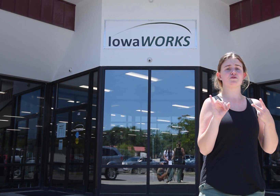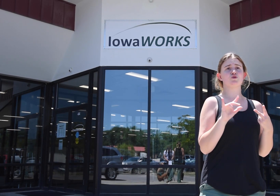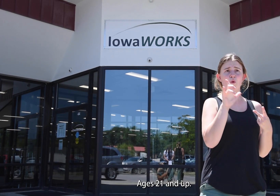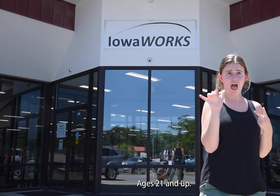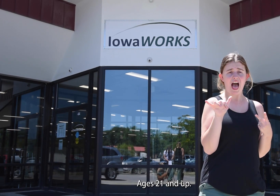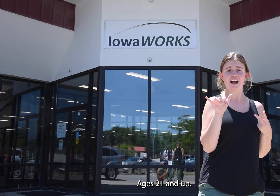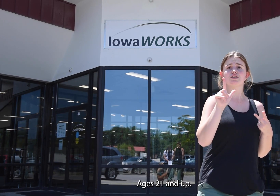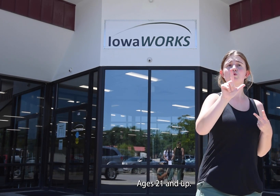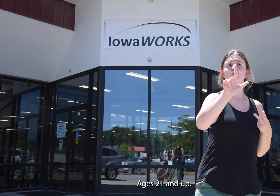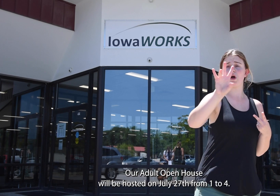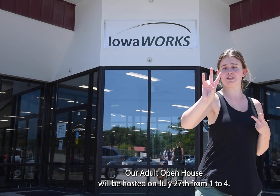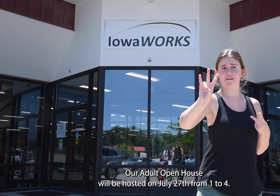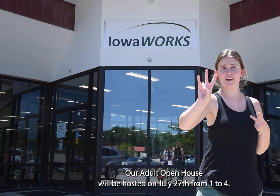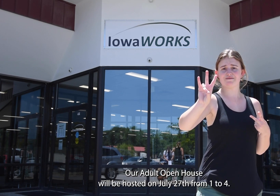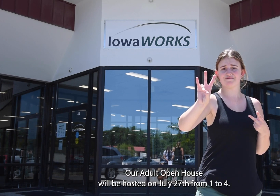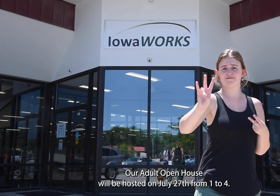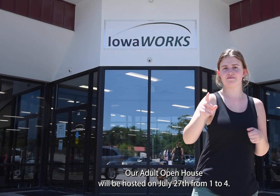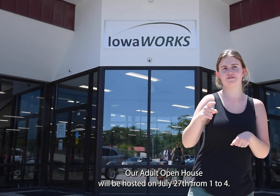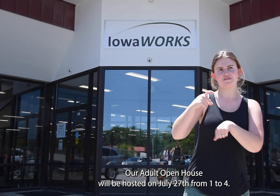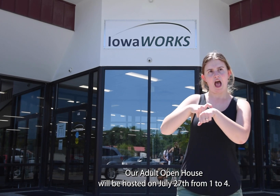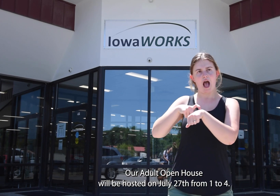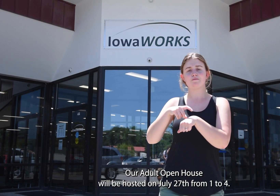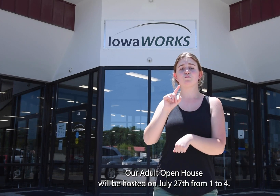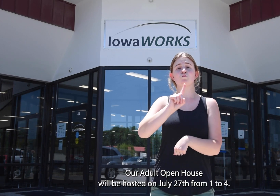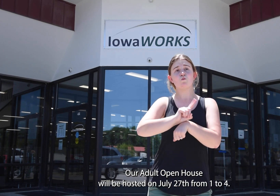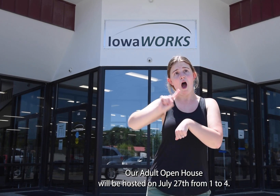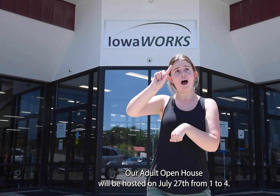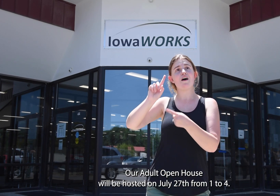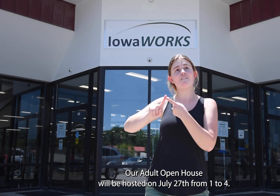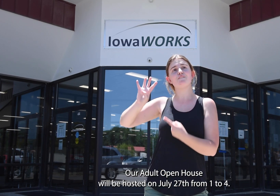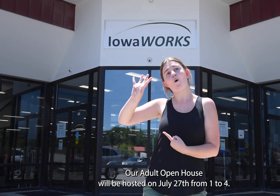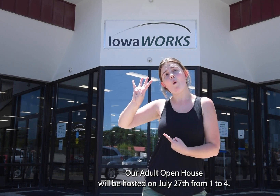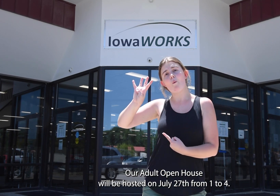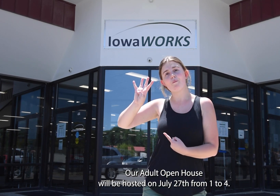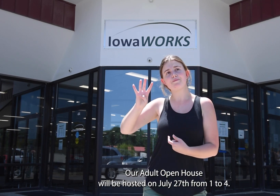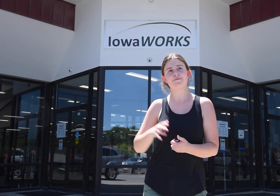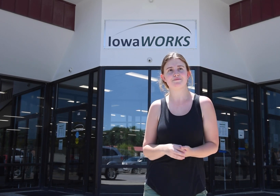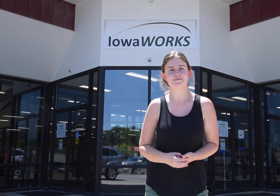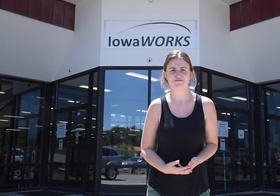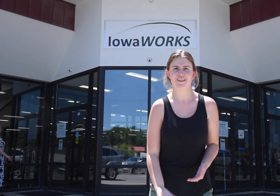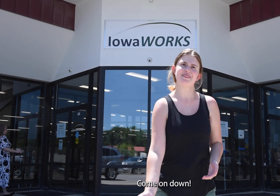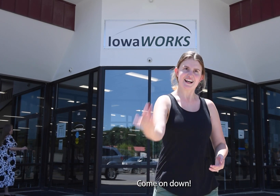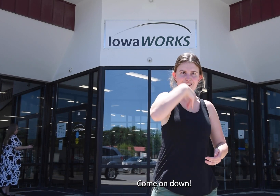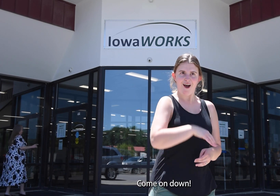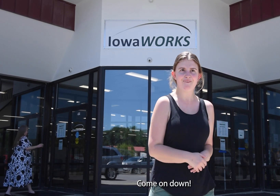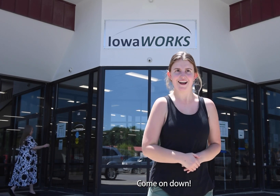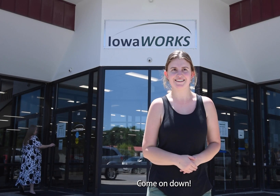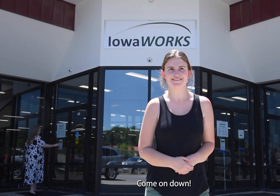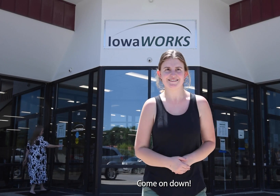Ages 21 and up, our adult open house will be hosted on July 27th from 1 to 4. Come on down.